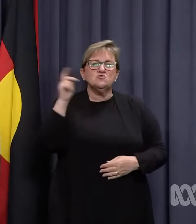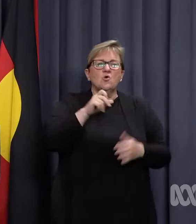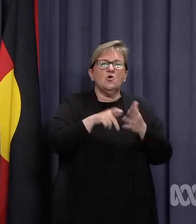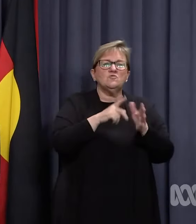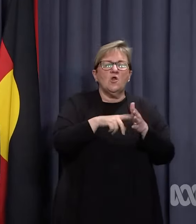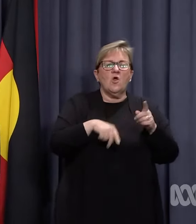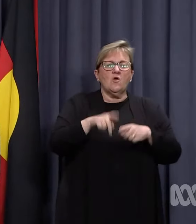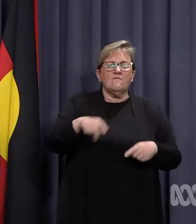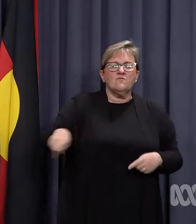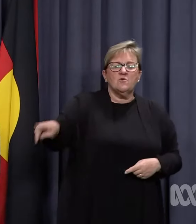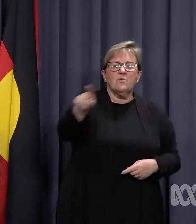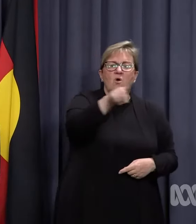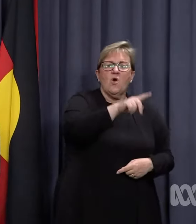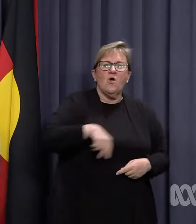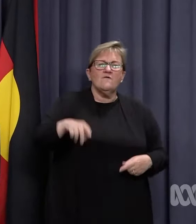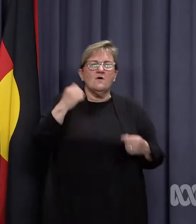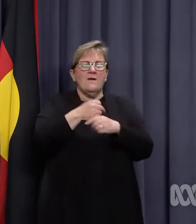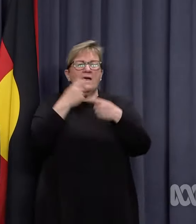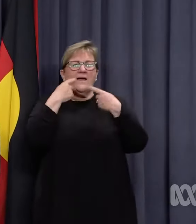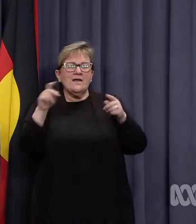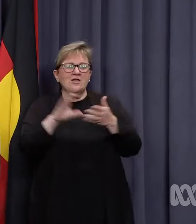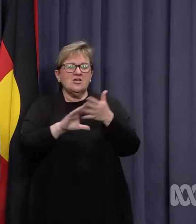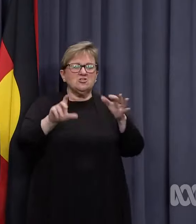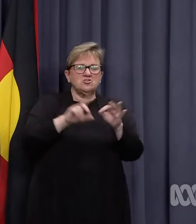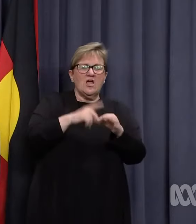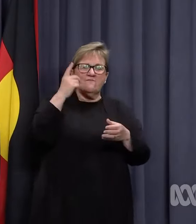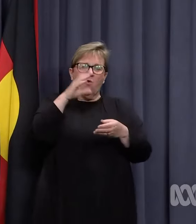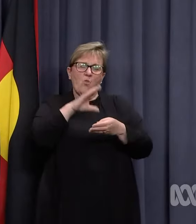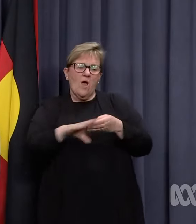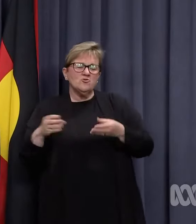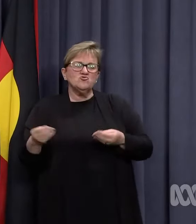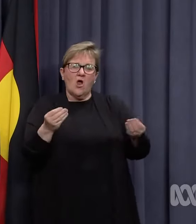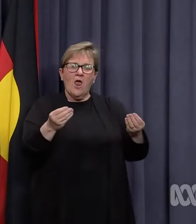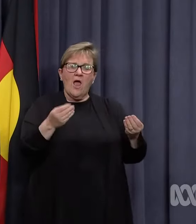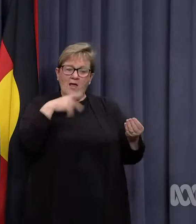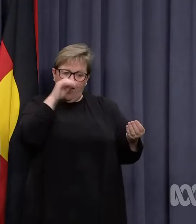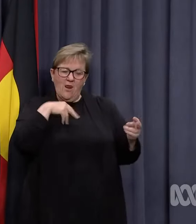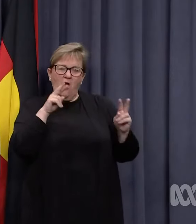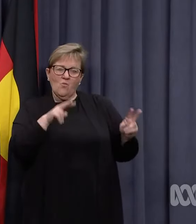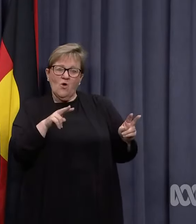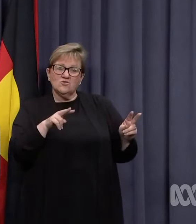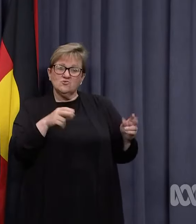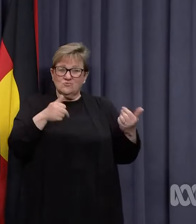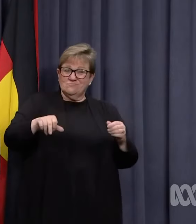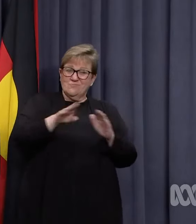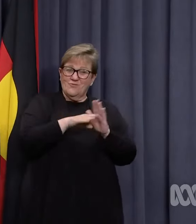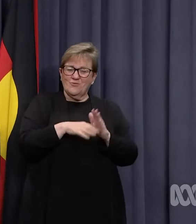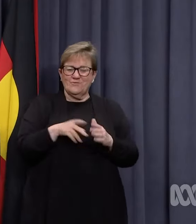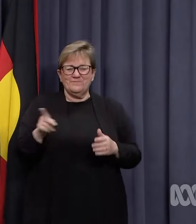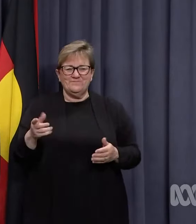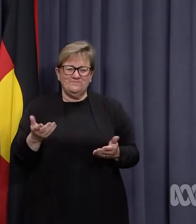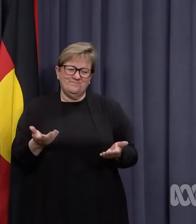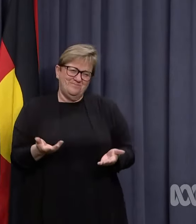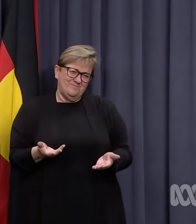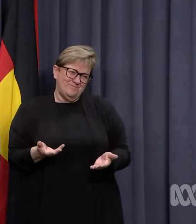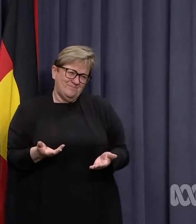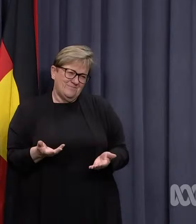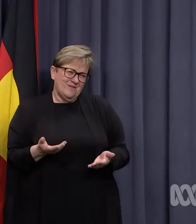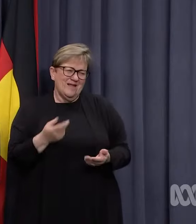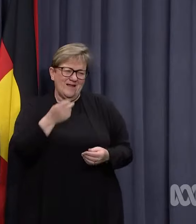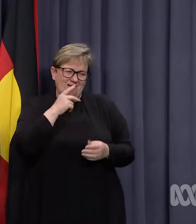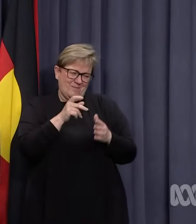local football level and make an announcement with a cheque for a dollar to get around the rule? Look, I think it's a bit